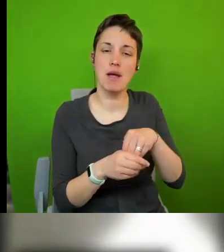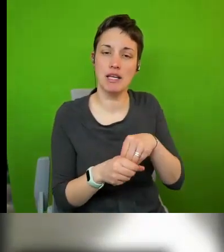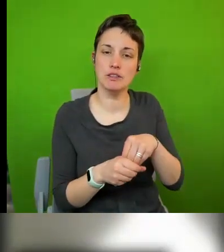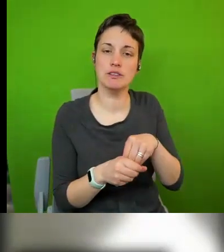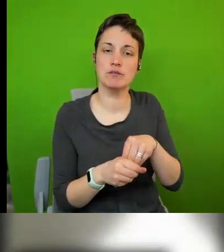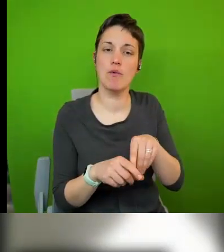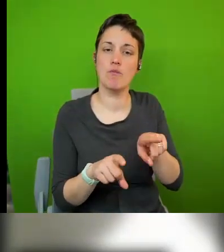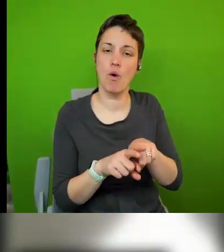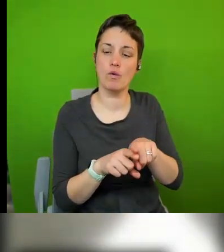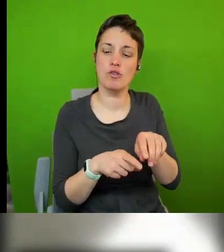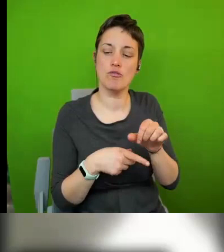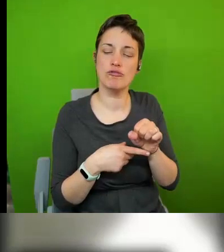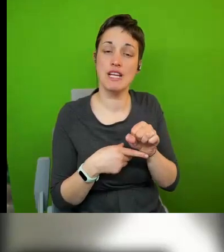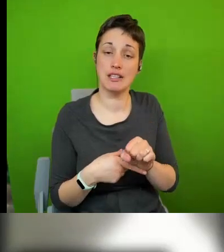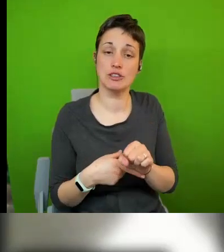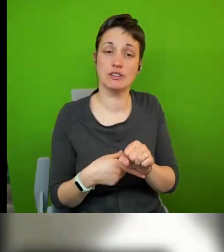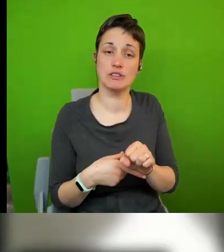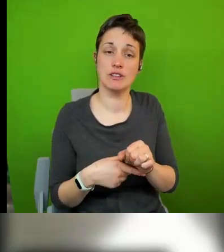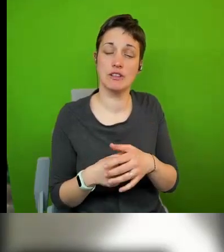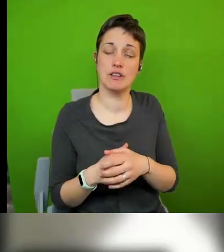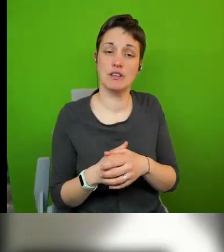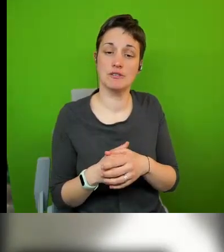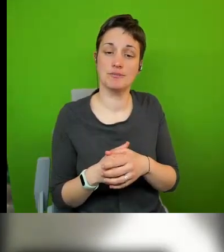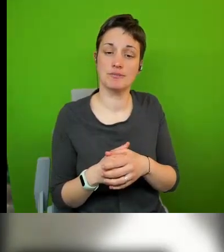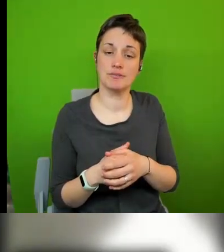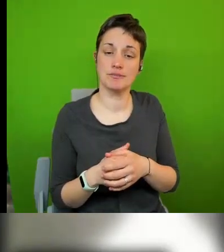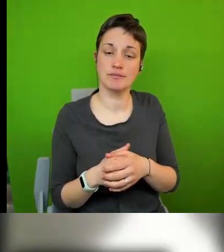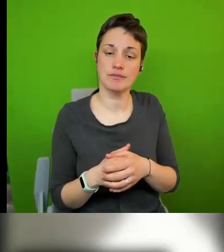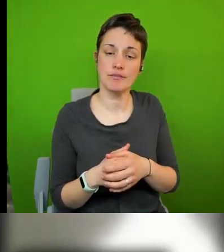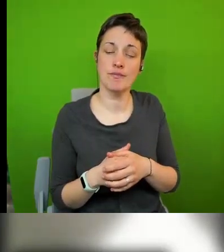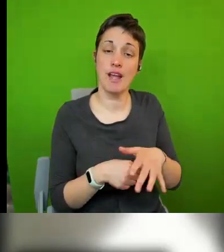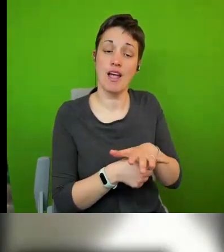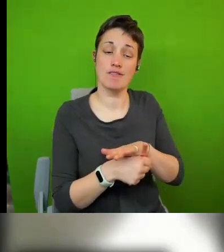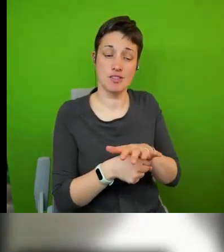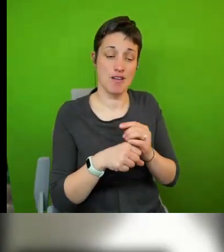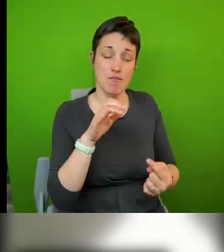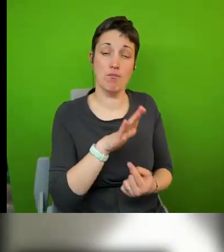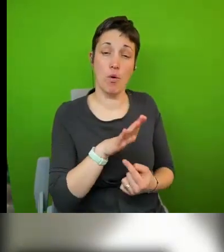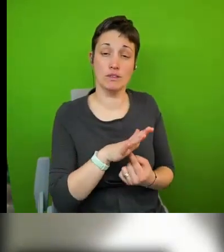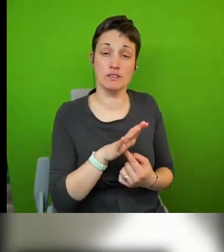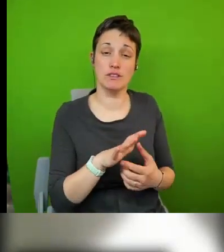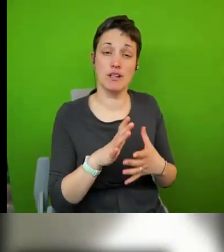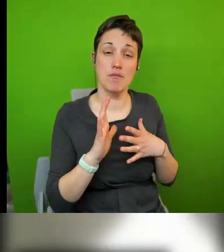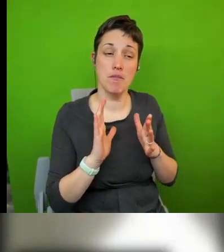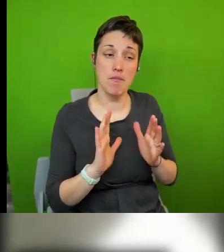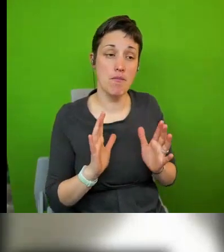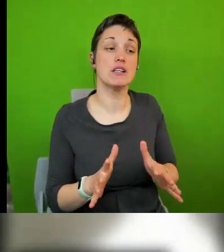protection are of great importance and need to be constructed um as a mechanism